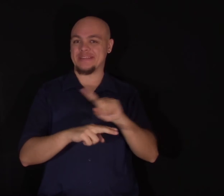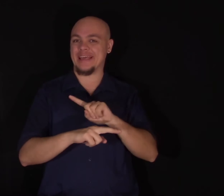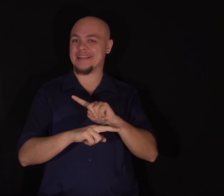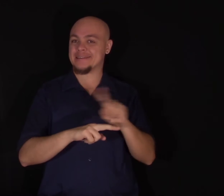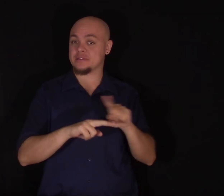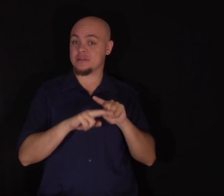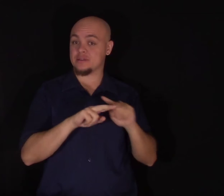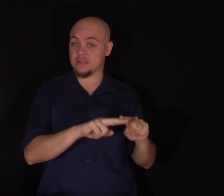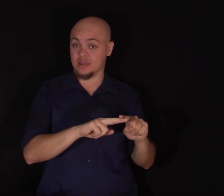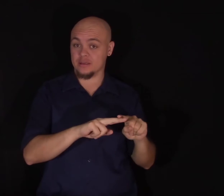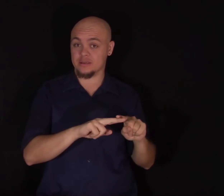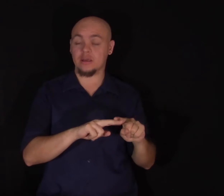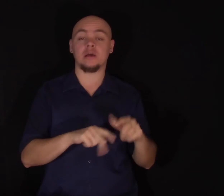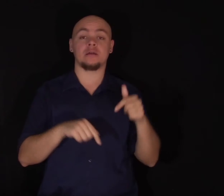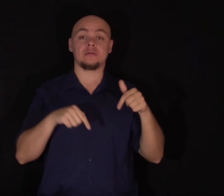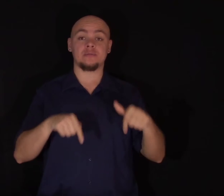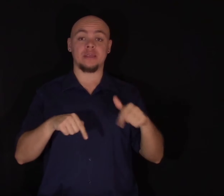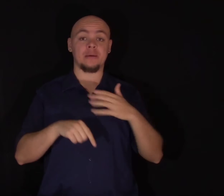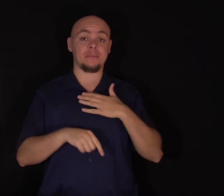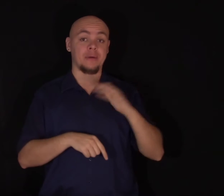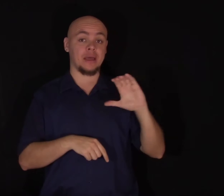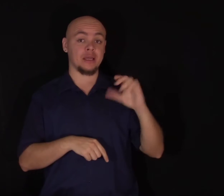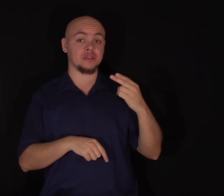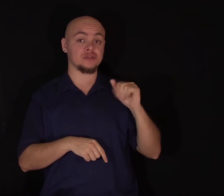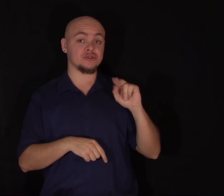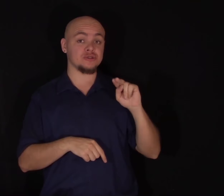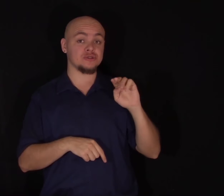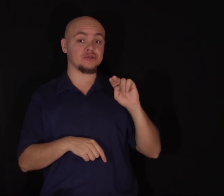Thank you.